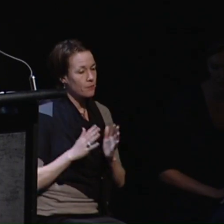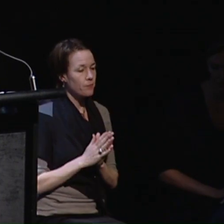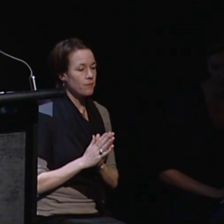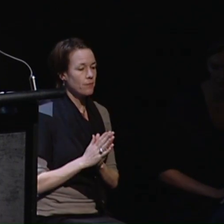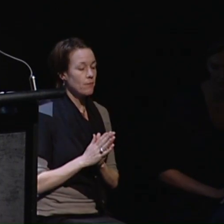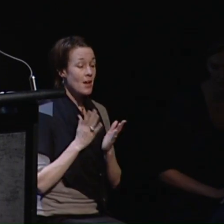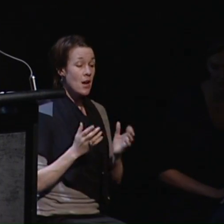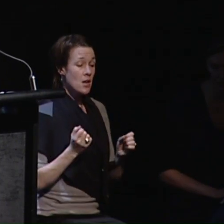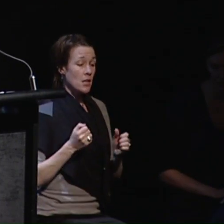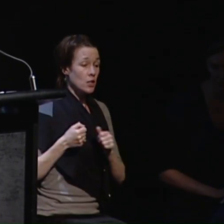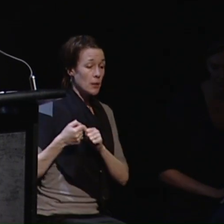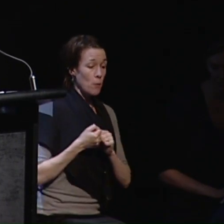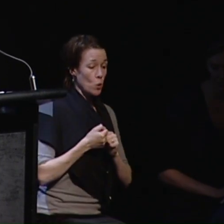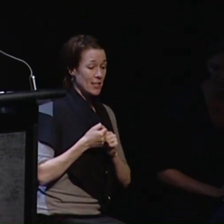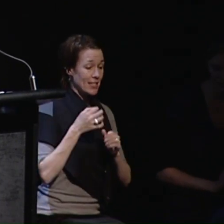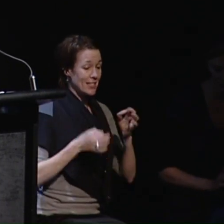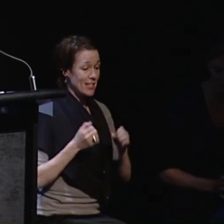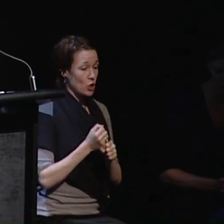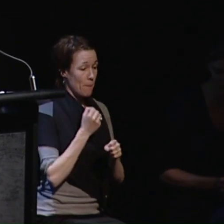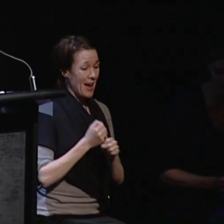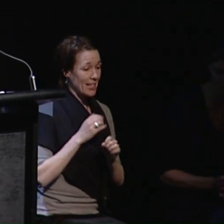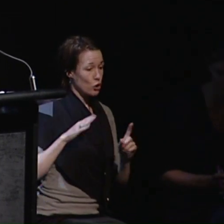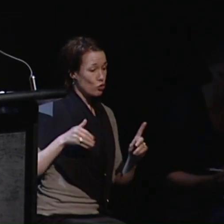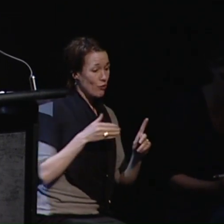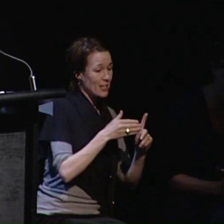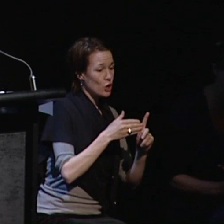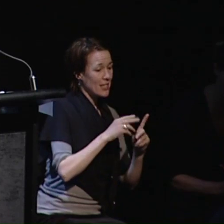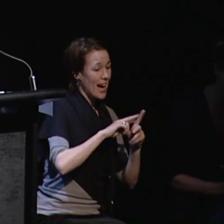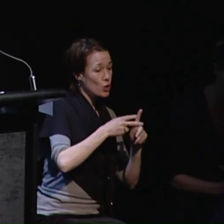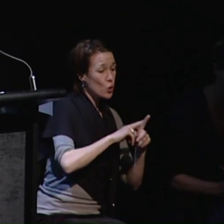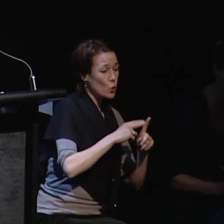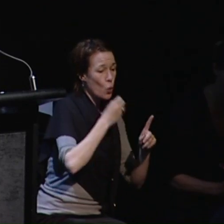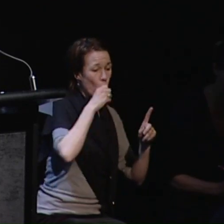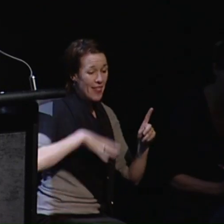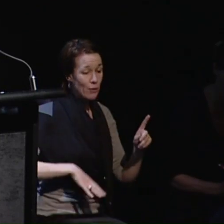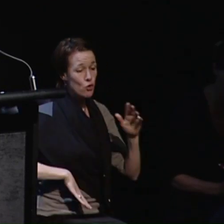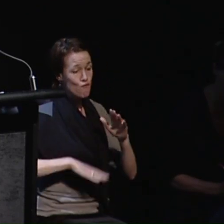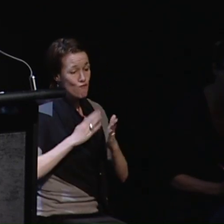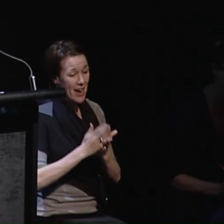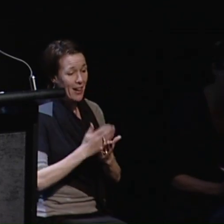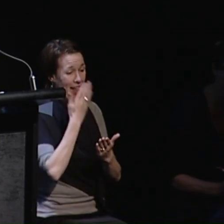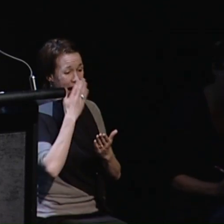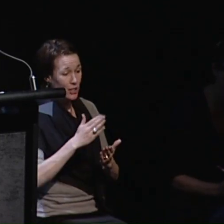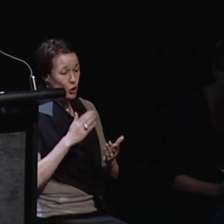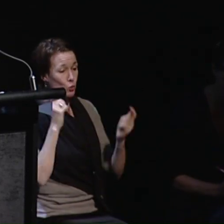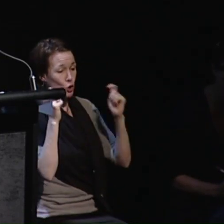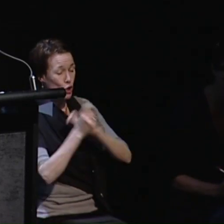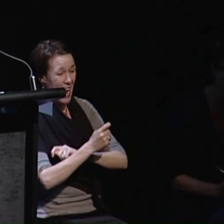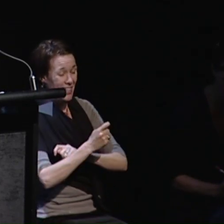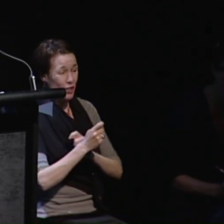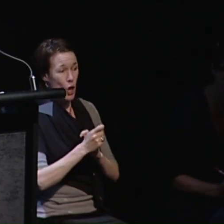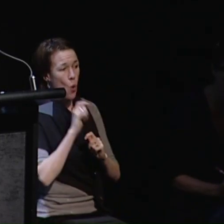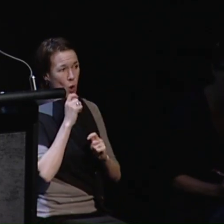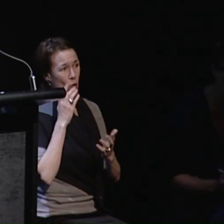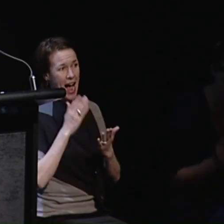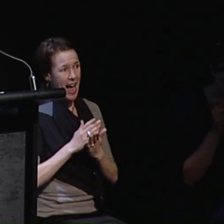supported decision making strategies and tools without attitude change will fall short of emancipating people from the decisions